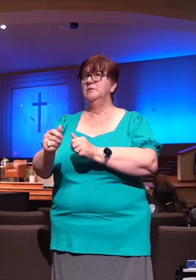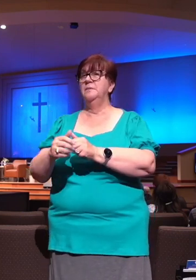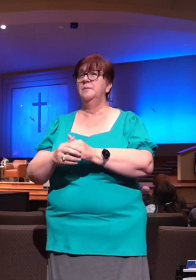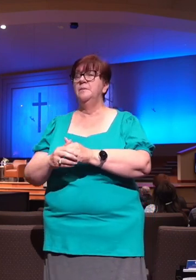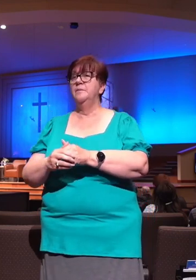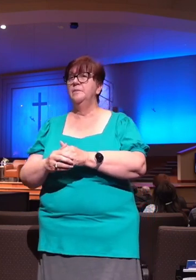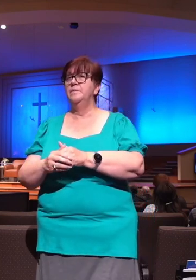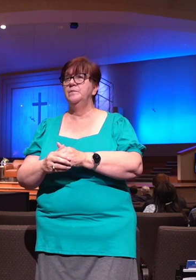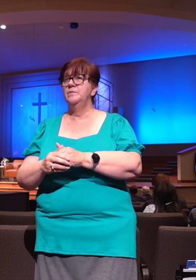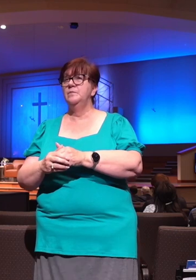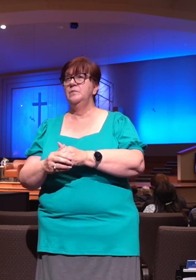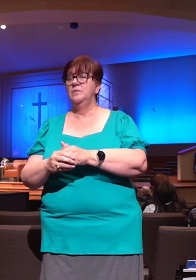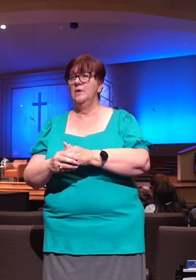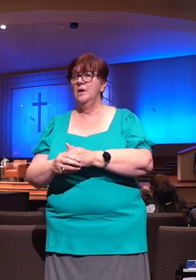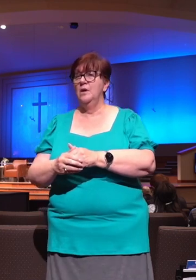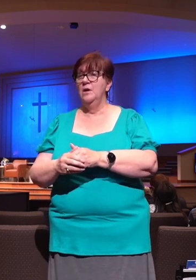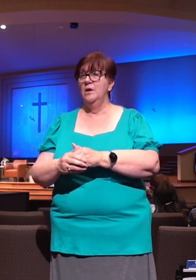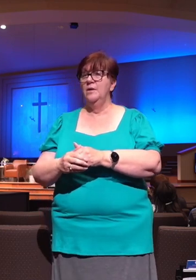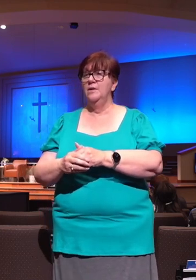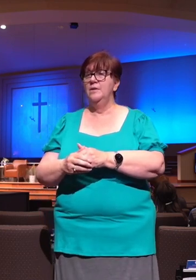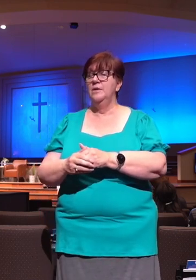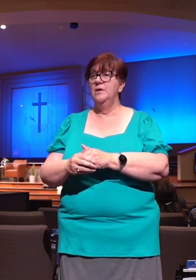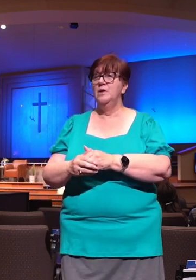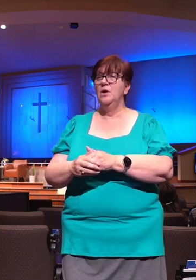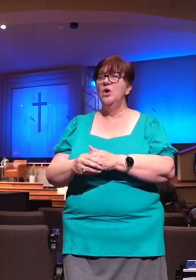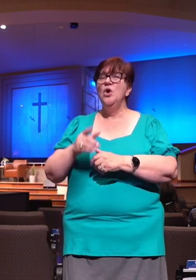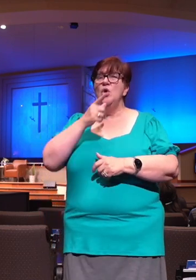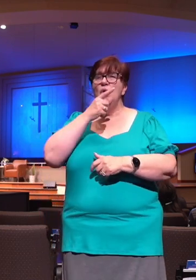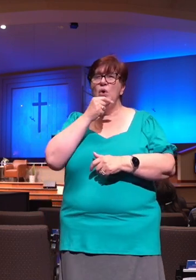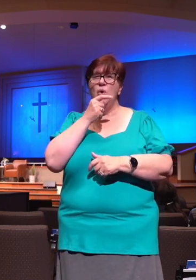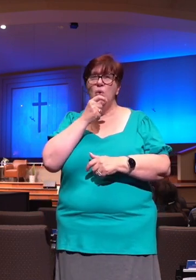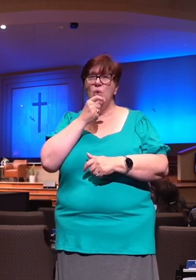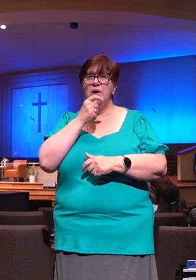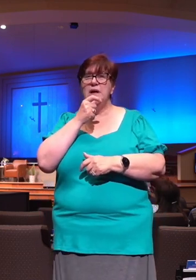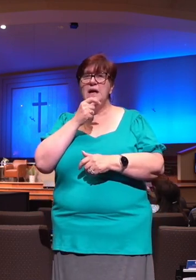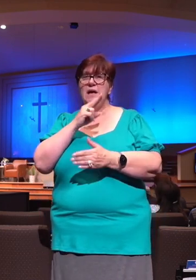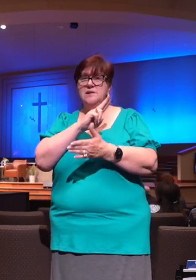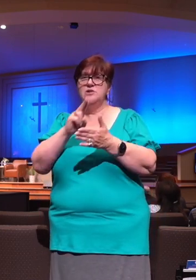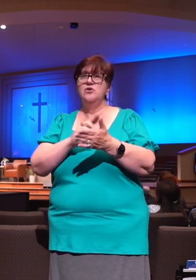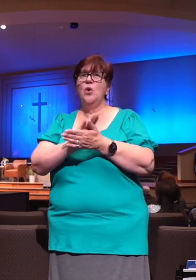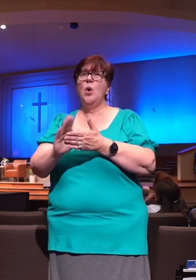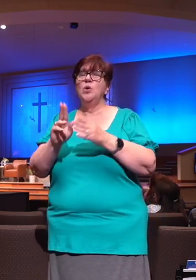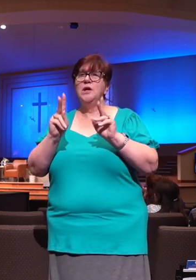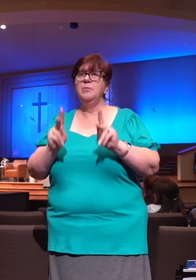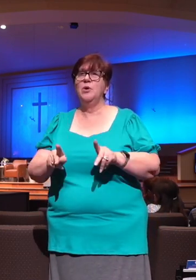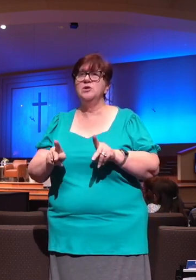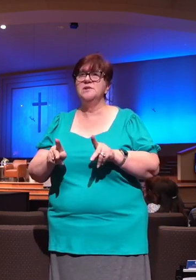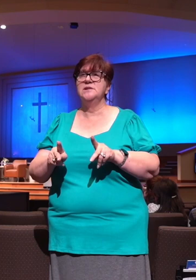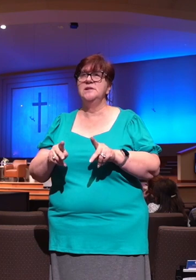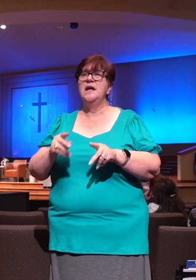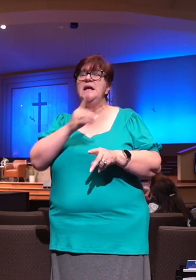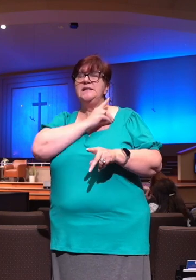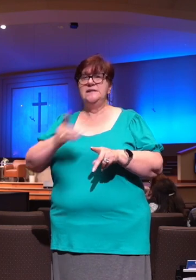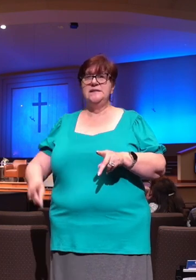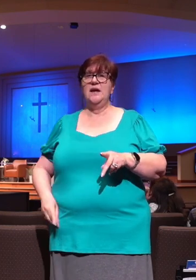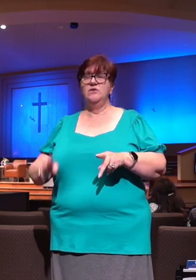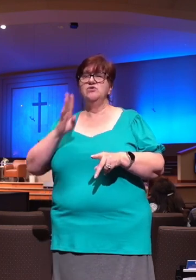the holy one that David is speaking to here? This is a great passage because this passage contains for us